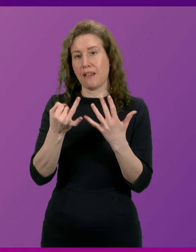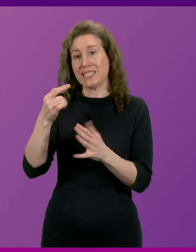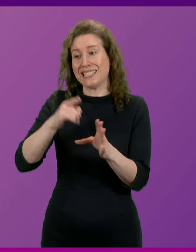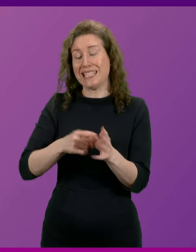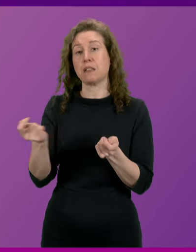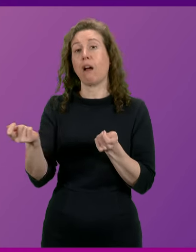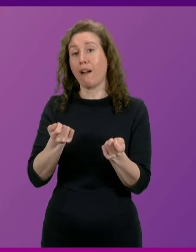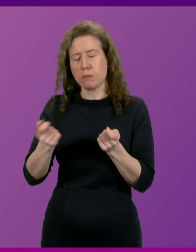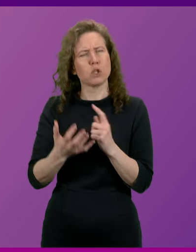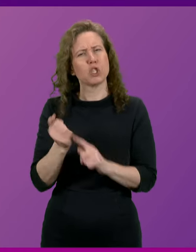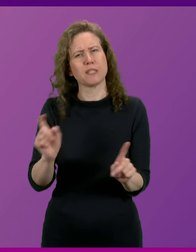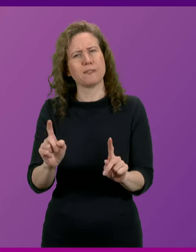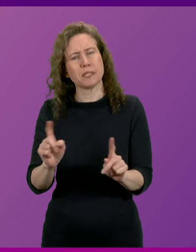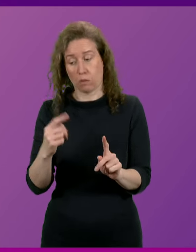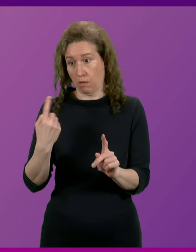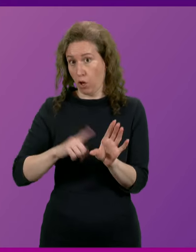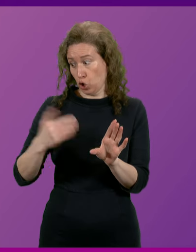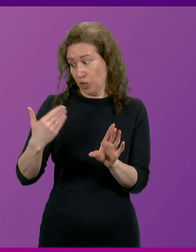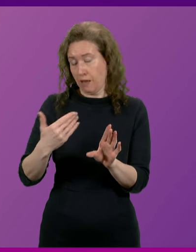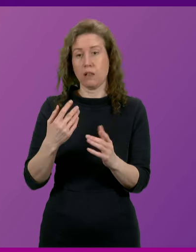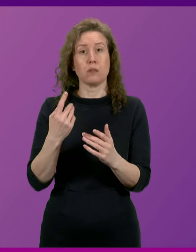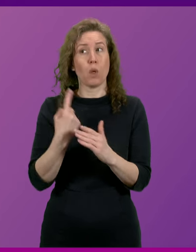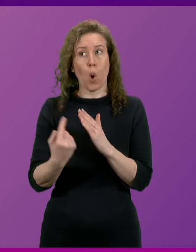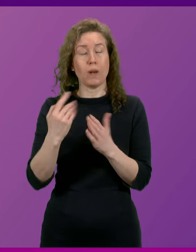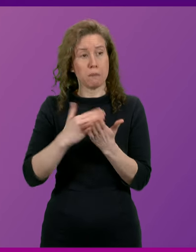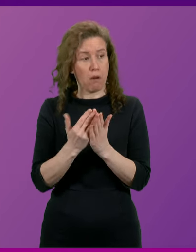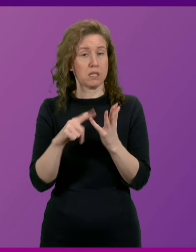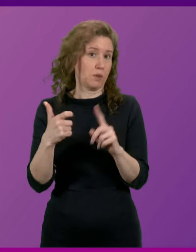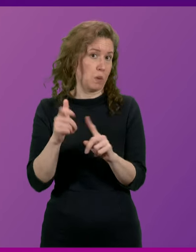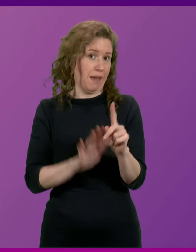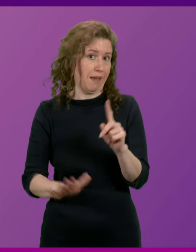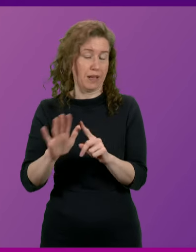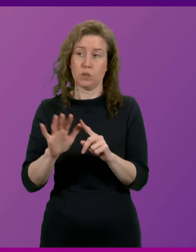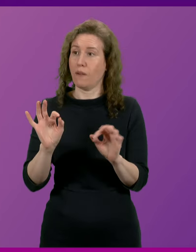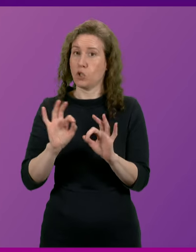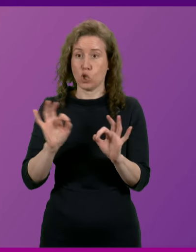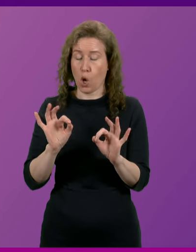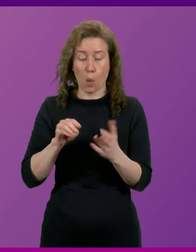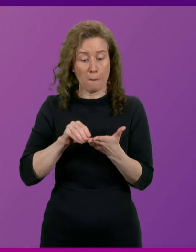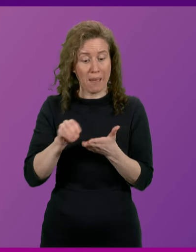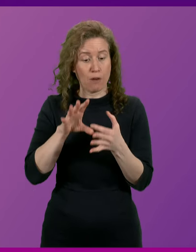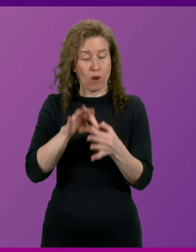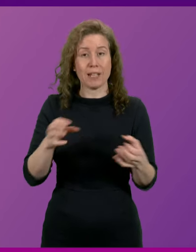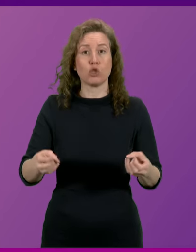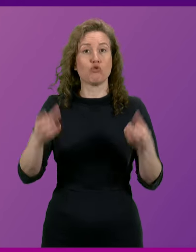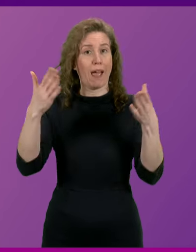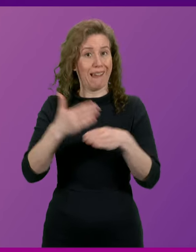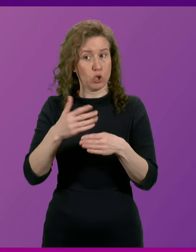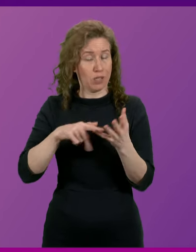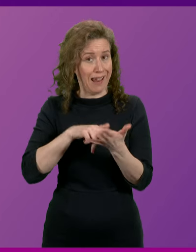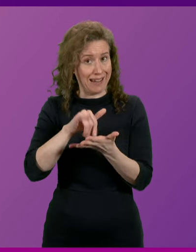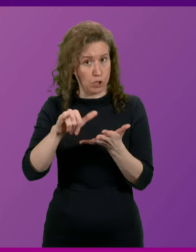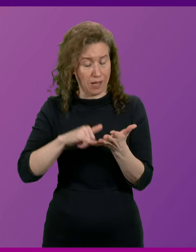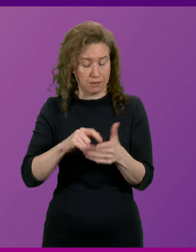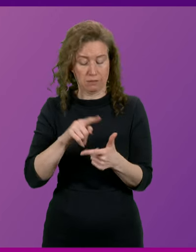government? Well, what we've achieved over the last year is the only part of the United Kingdom to have avoided pay-related strike action in the NHS. We delivered